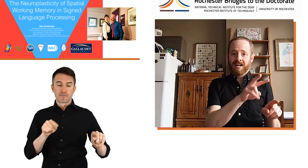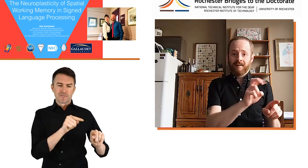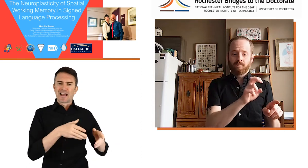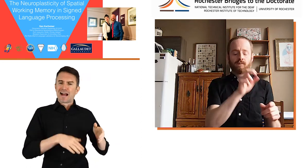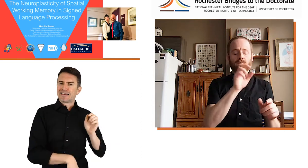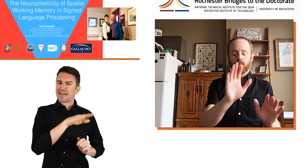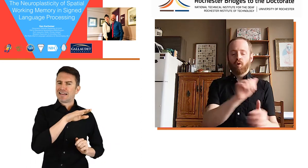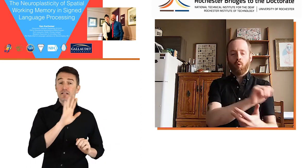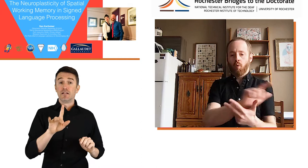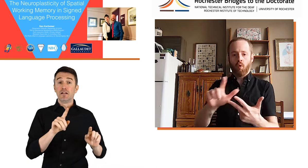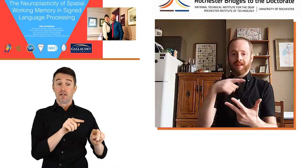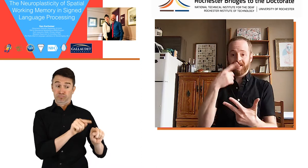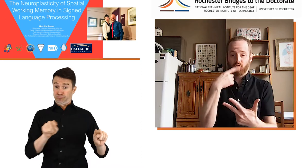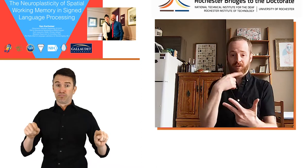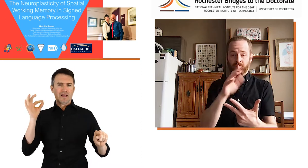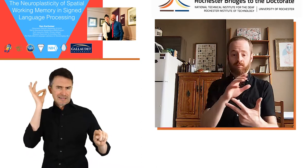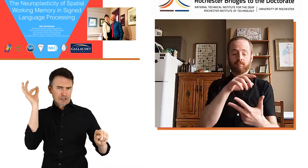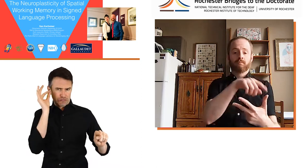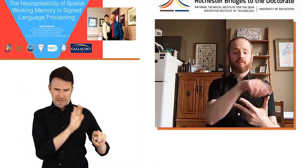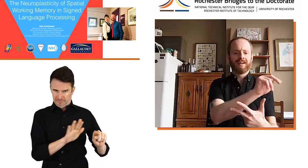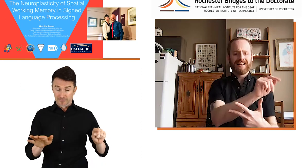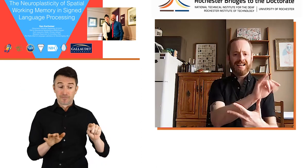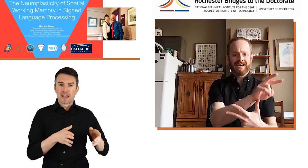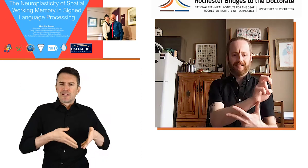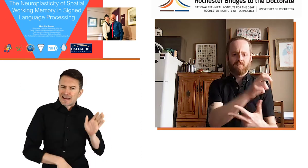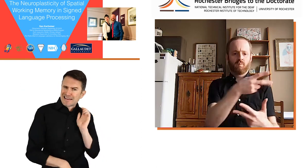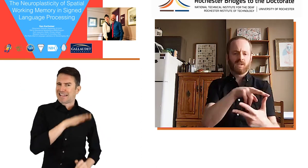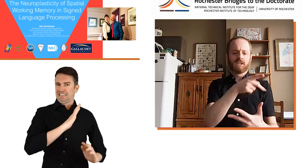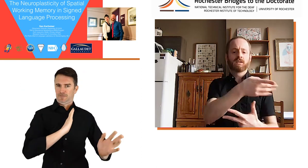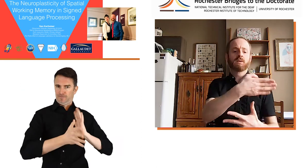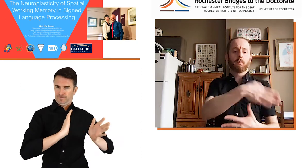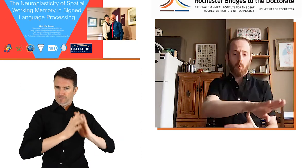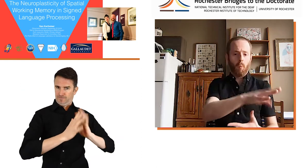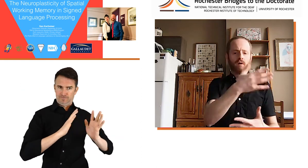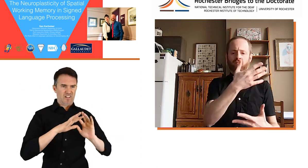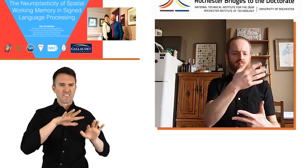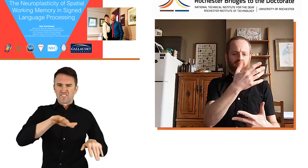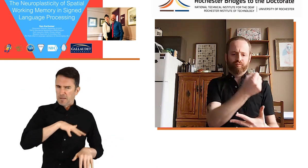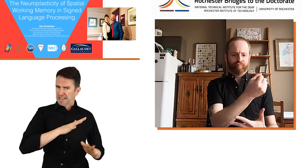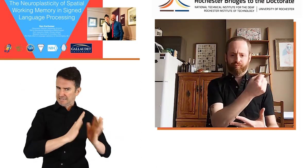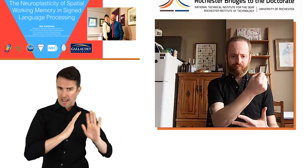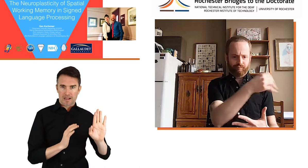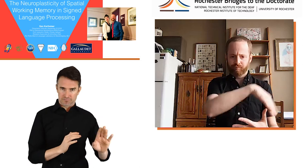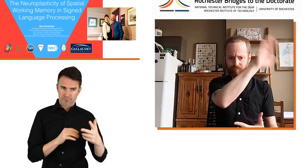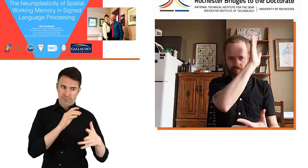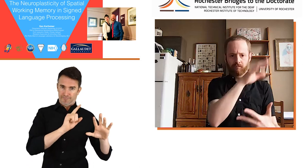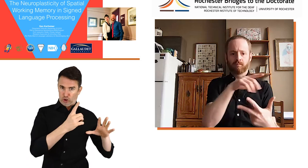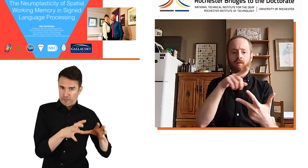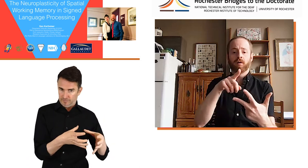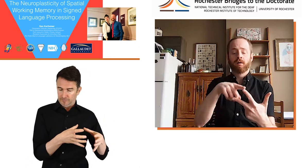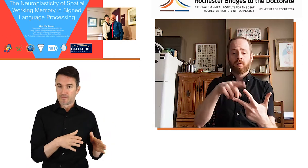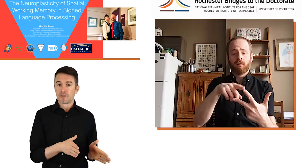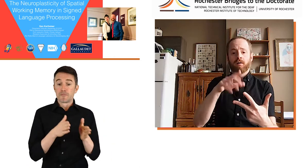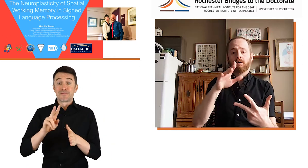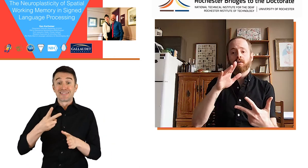The first group, so all of them were hearing, all three groups were hearing. The first was native signers, people who had